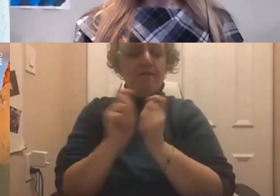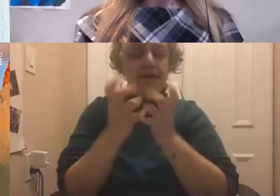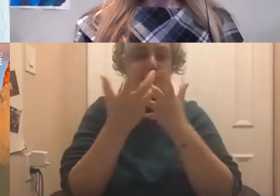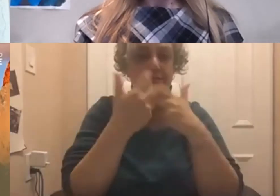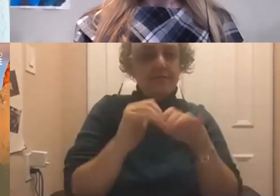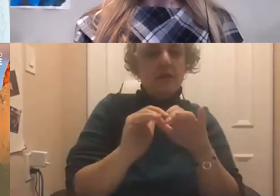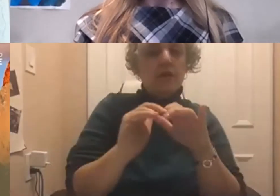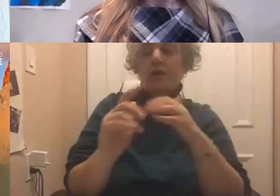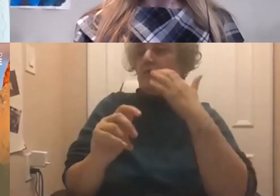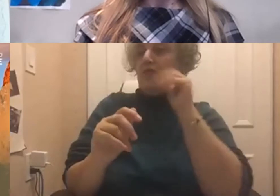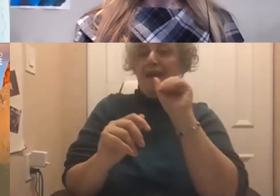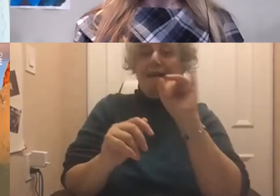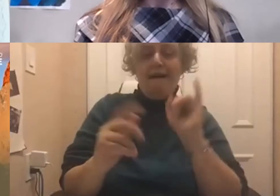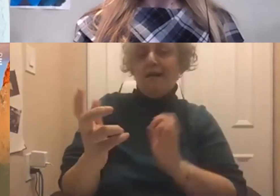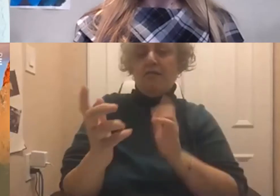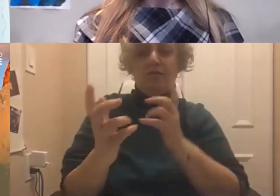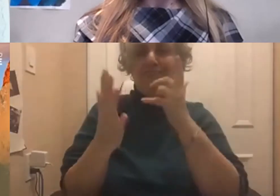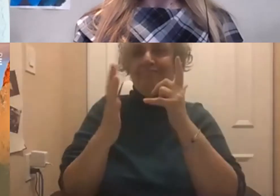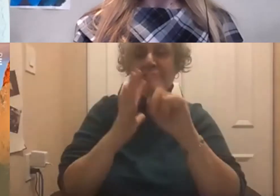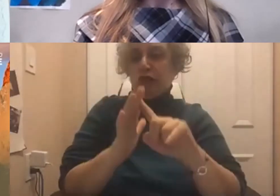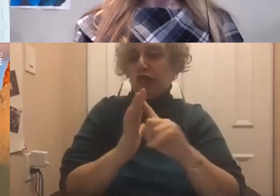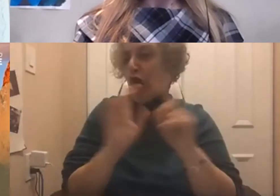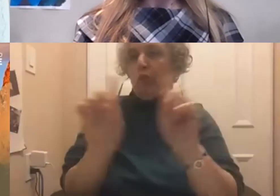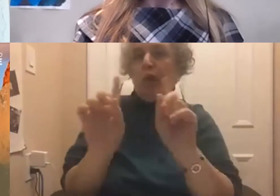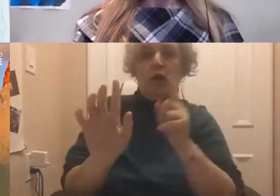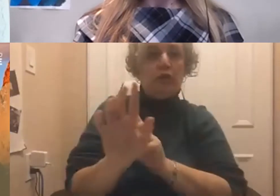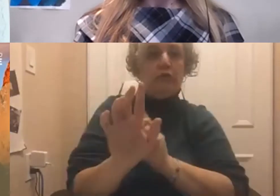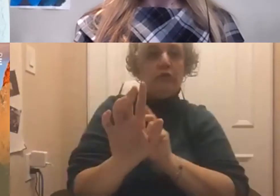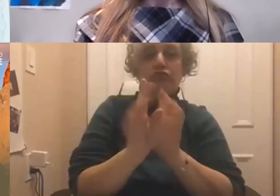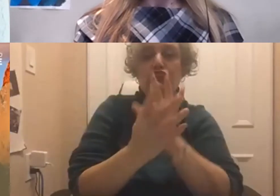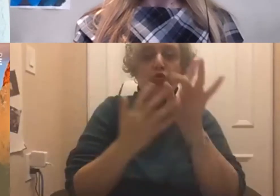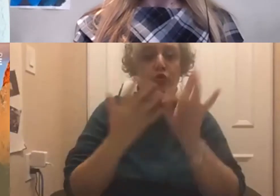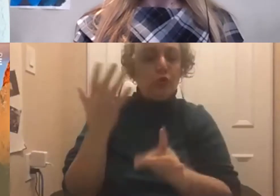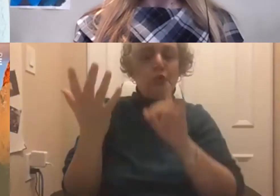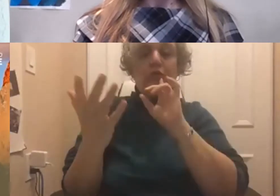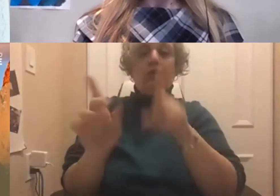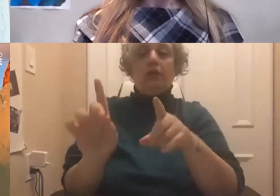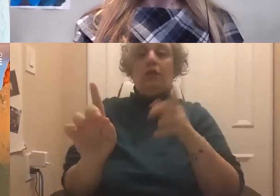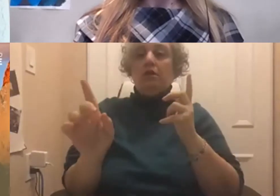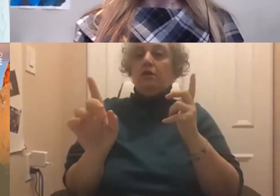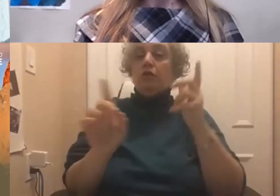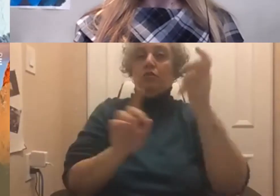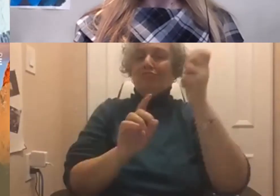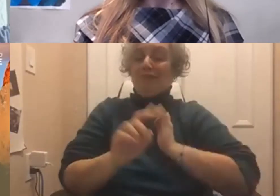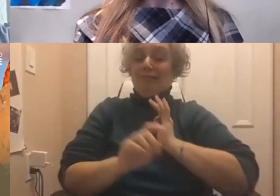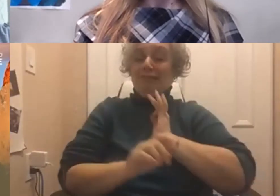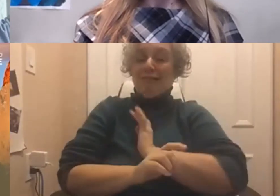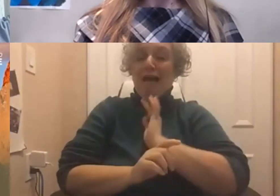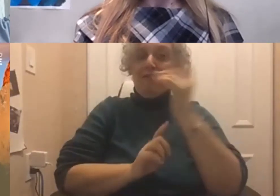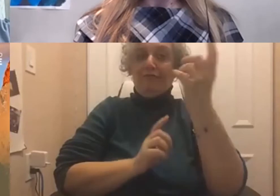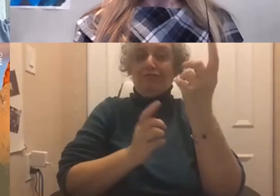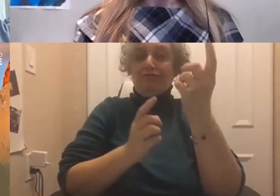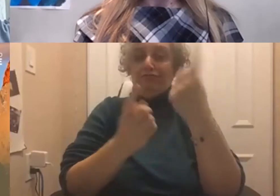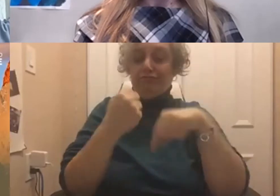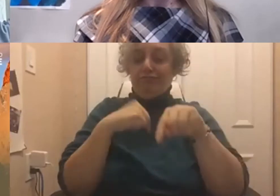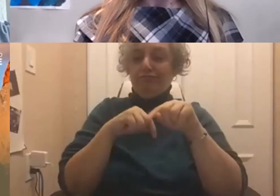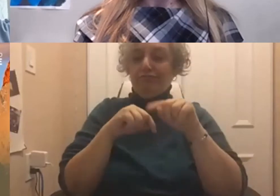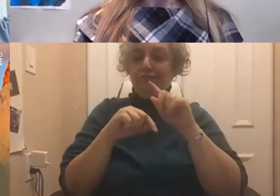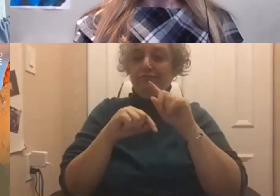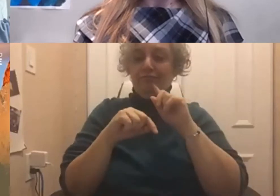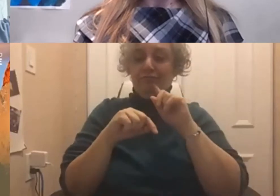start. We don't know what to choose. And so, having employees coming in, you know, we're seeing more of what they're calling the